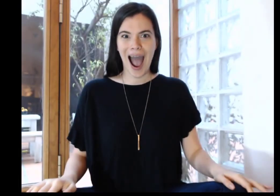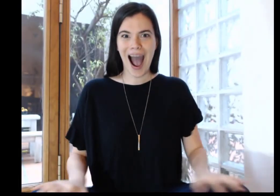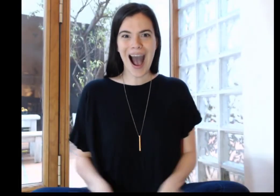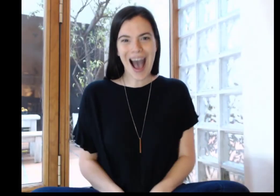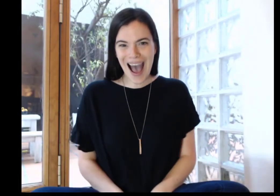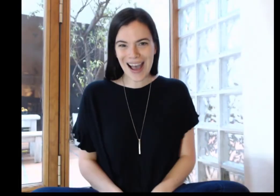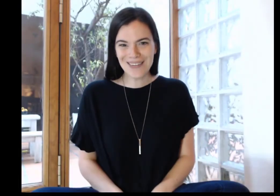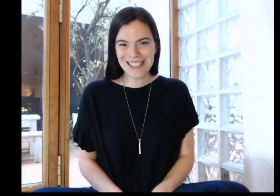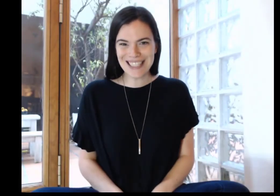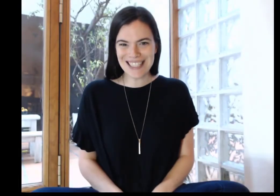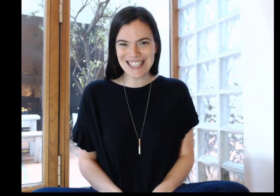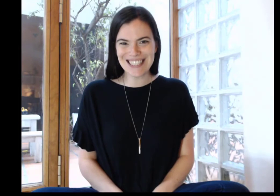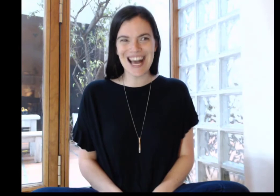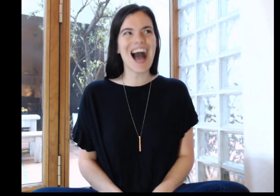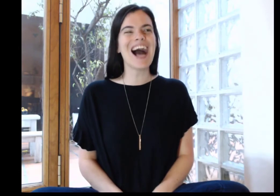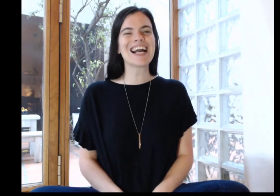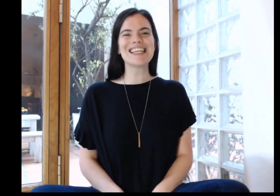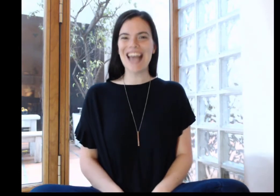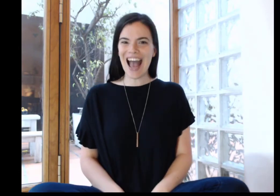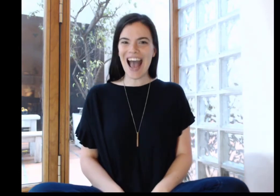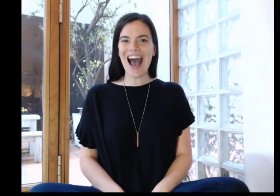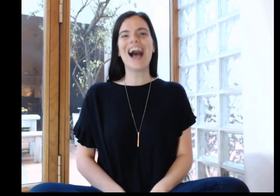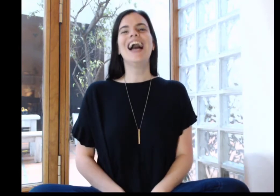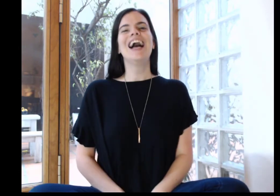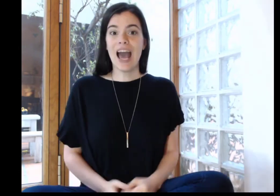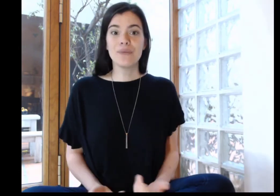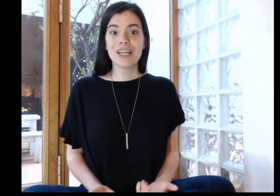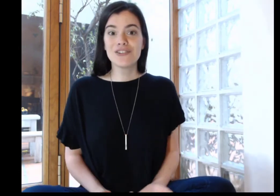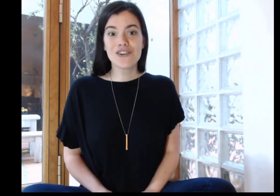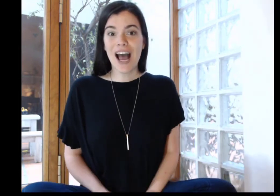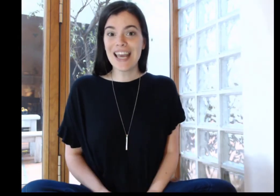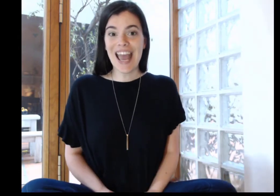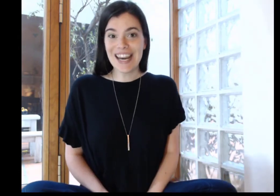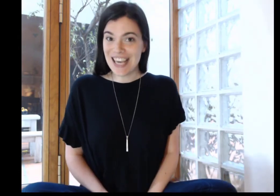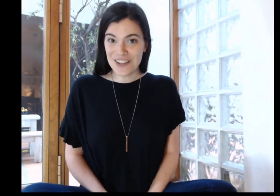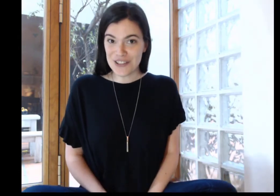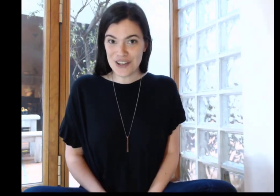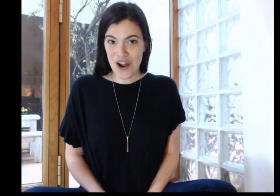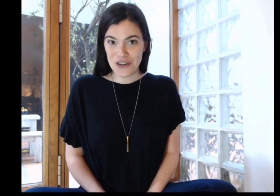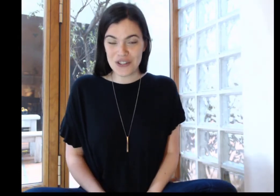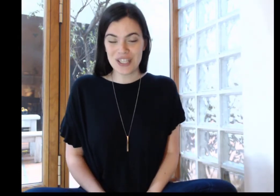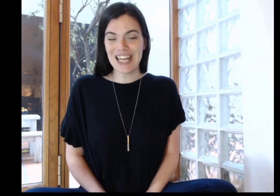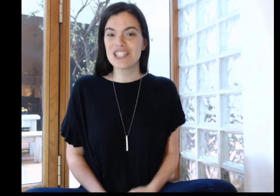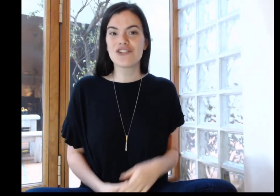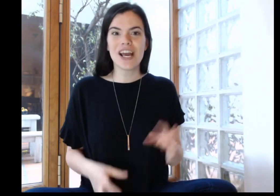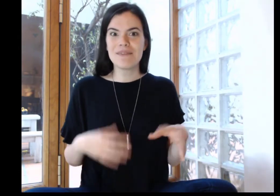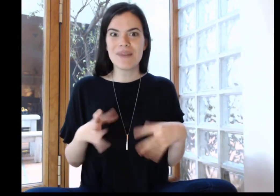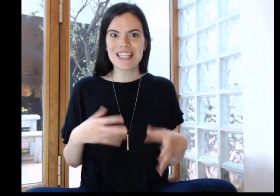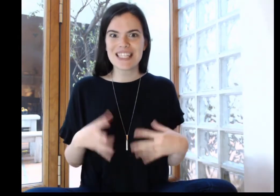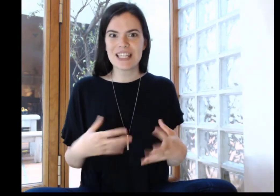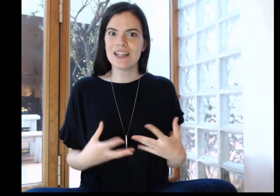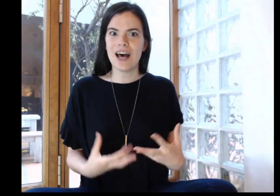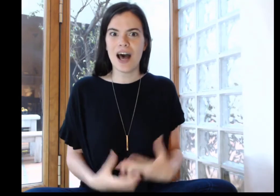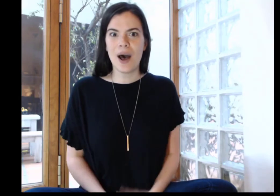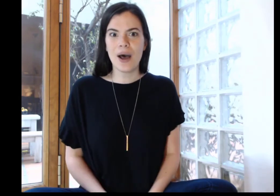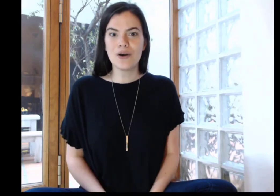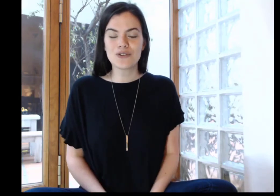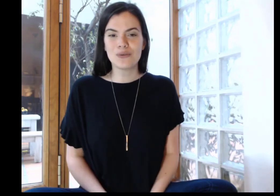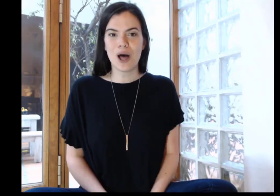ah we just did a song yeah and we can try any other songs let's try and mix the school